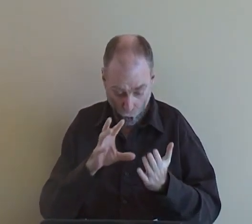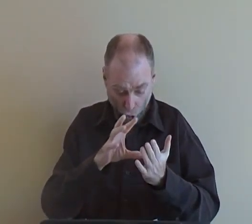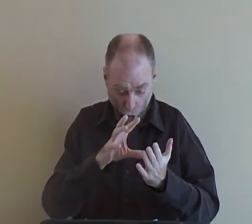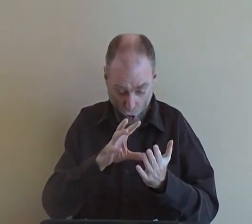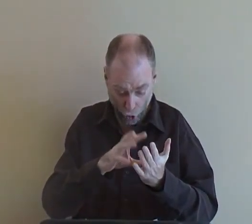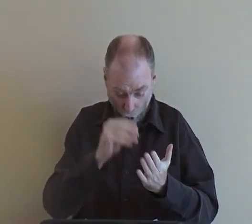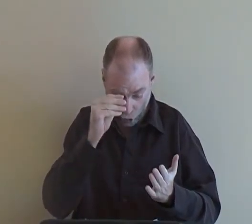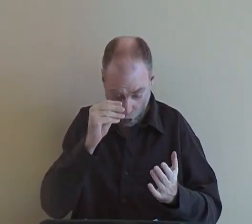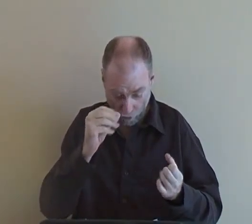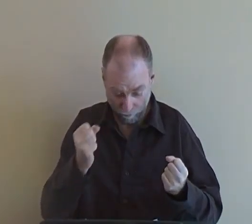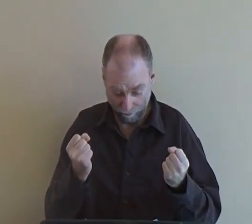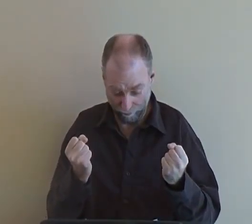Halifax.